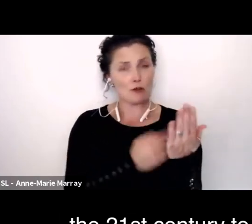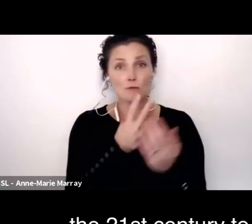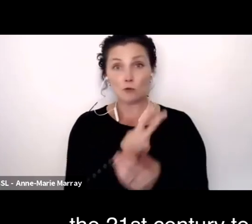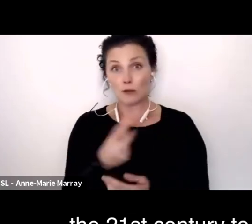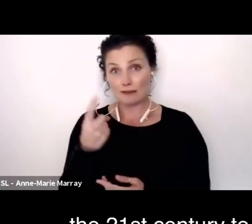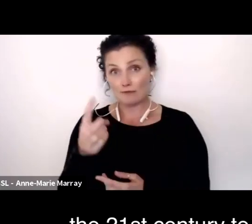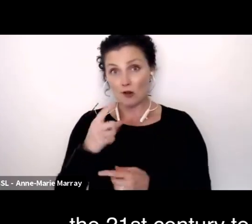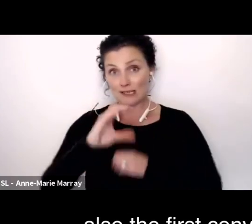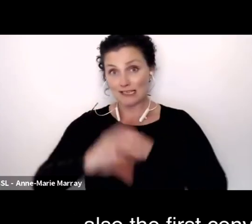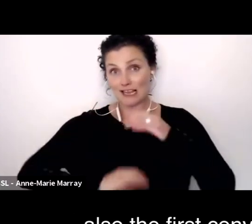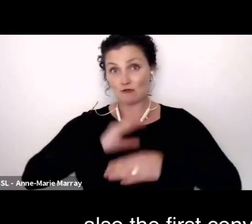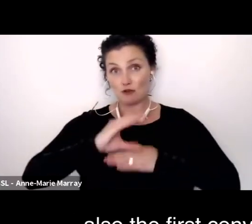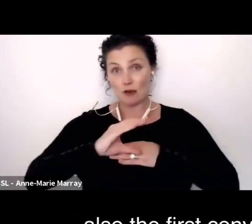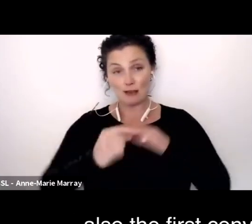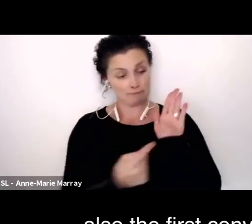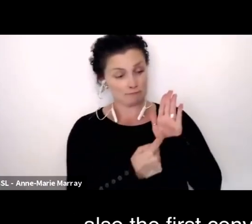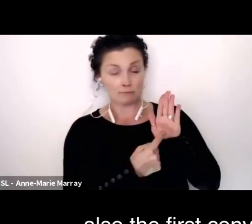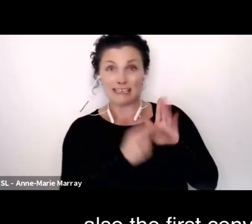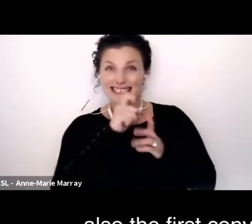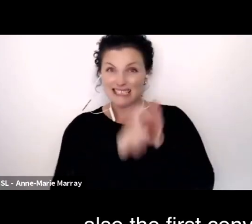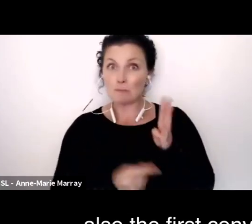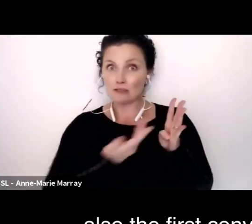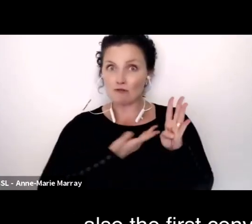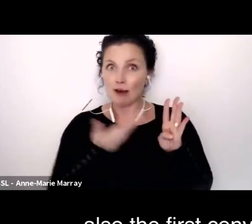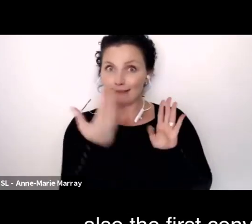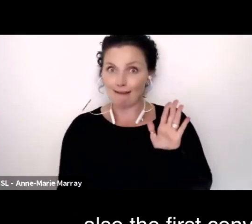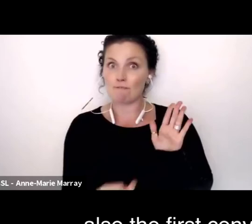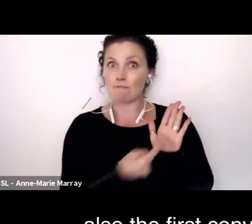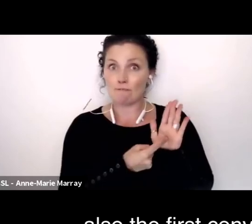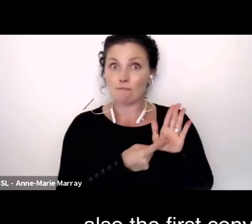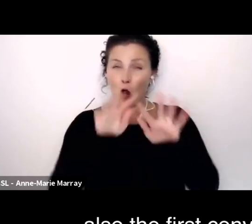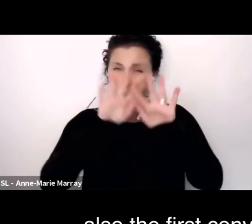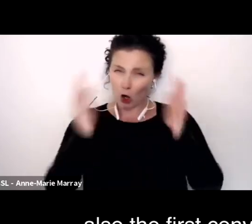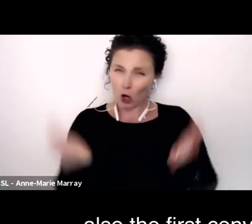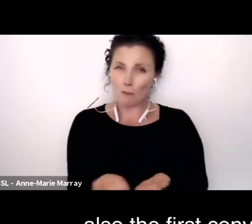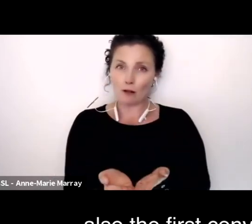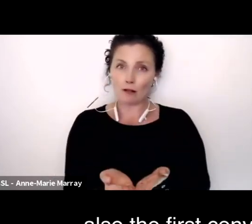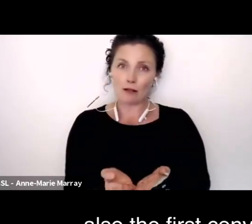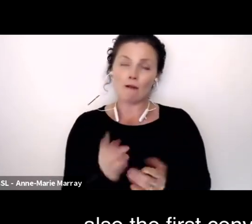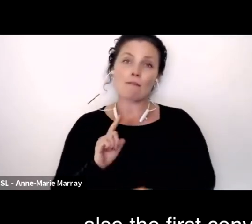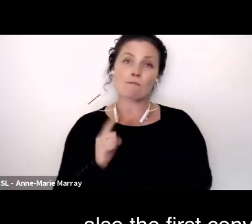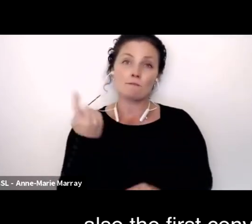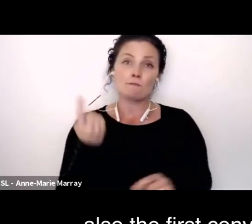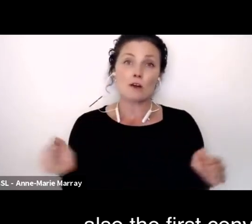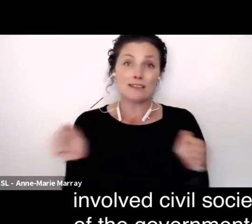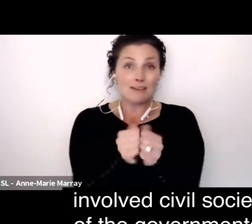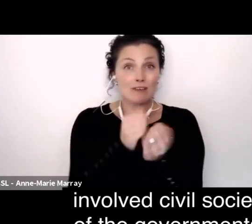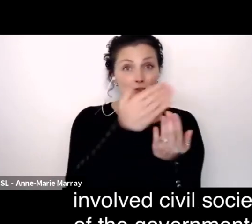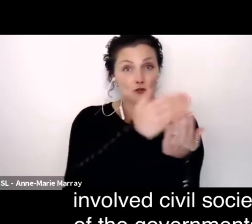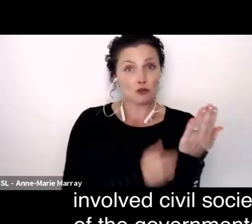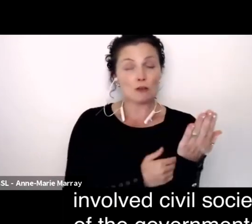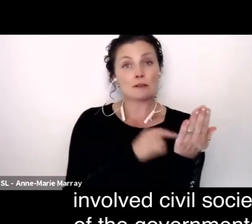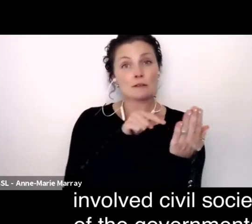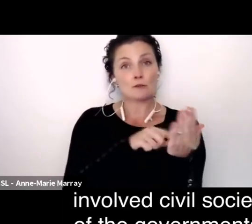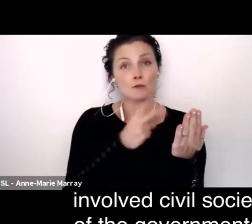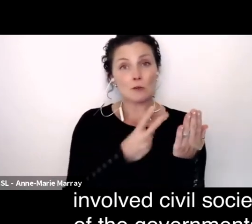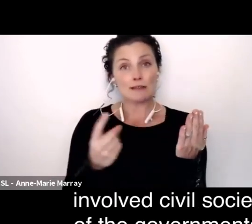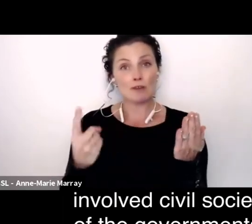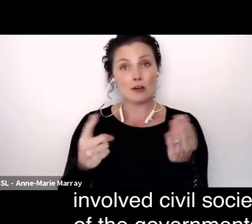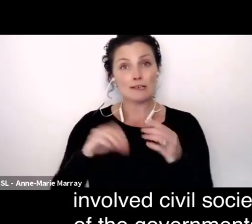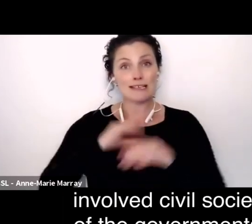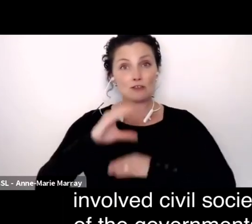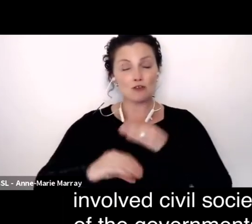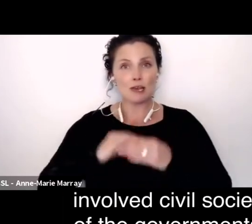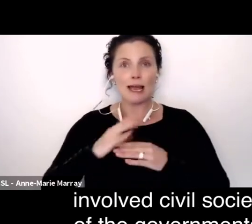disability rights on a worldwide scale. It was also the first convention of the 21st century that actively involved civil